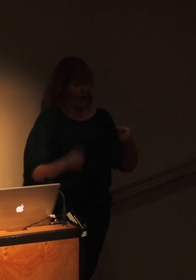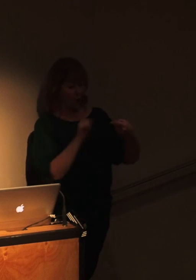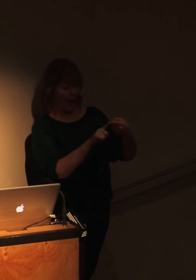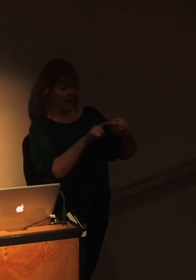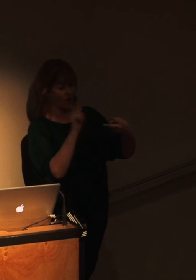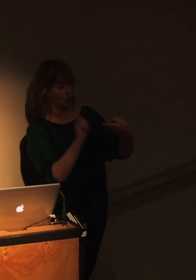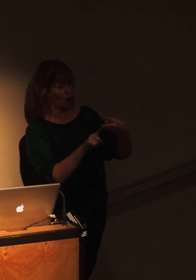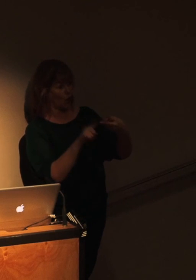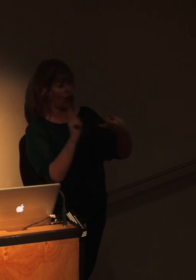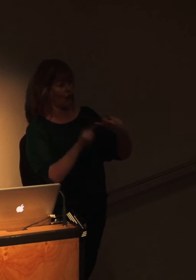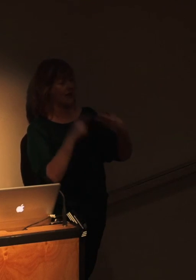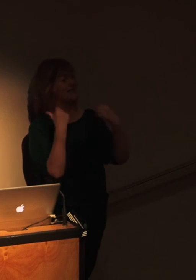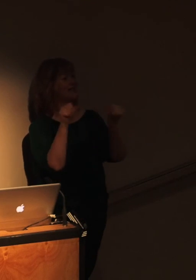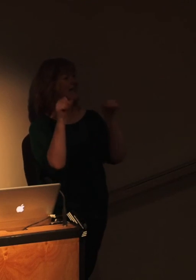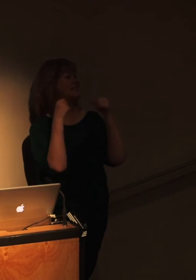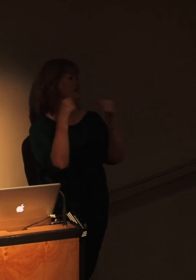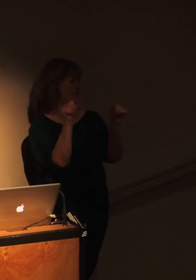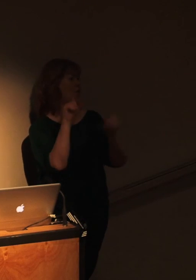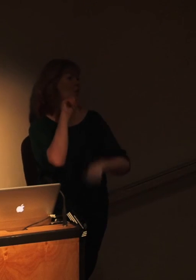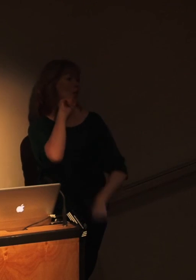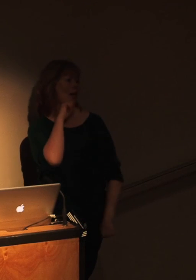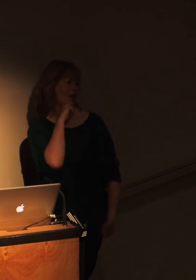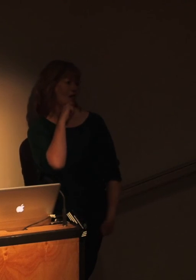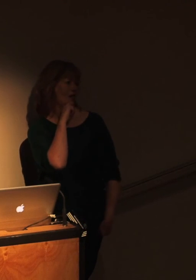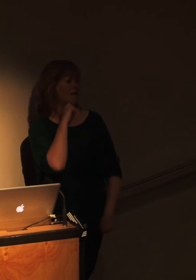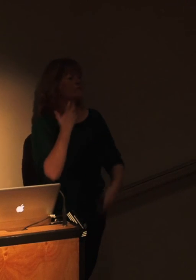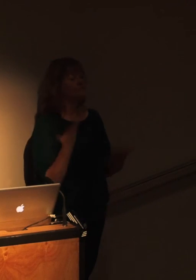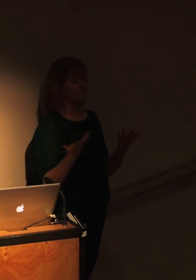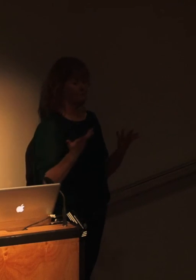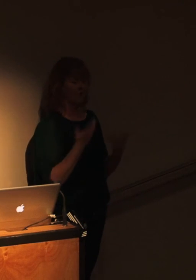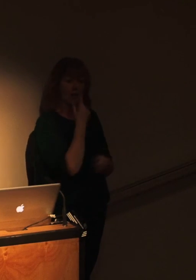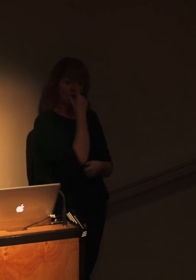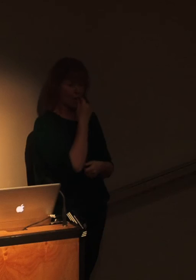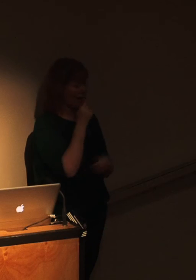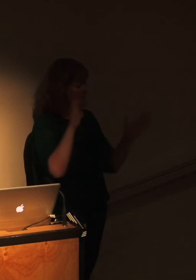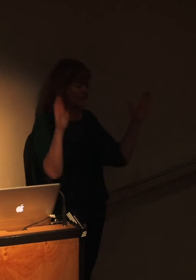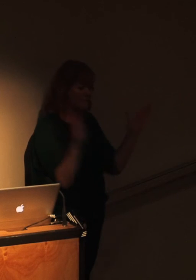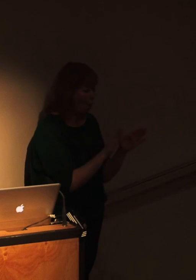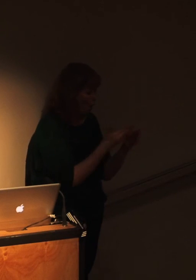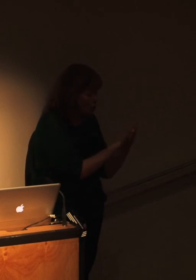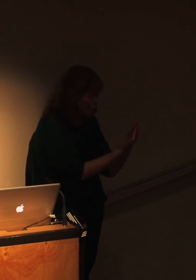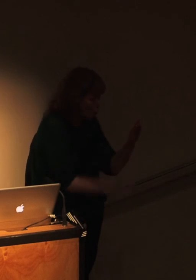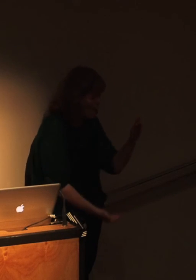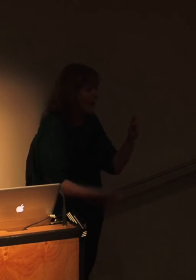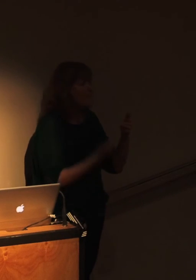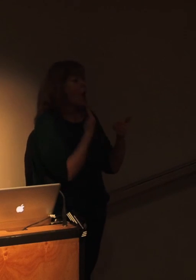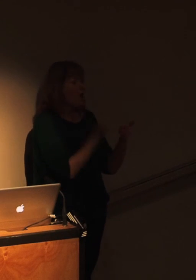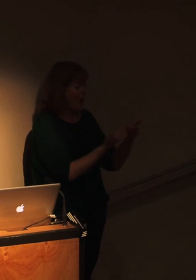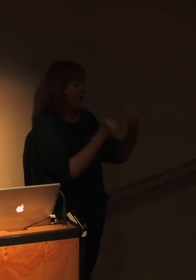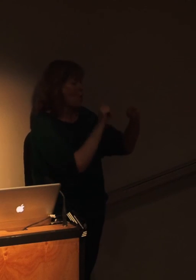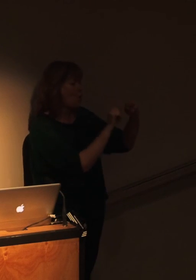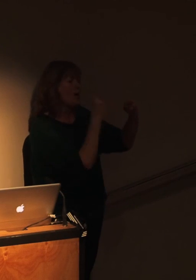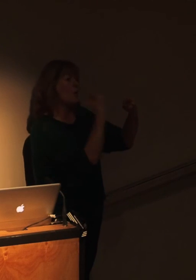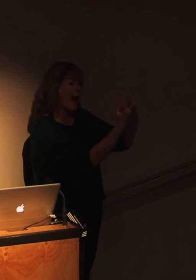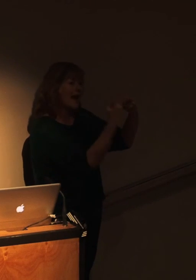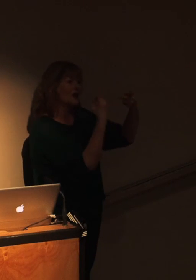far more successful than if it isn't. So you can put the smallest stories, if you do that, obey those basic rules,